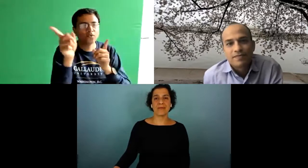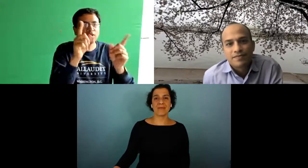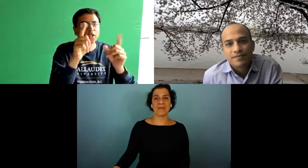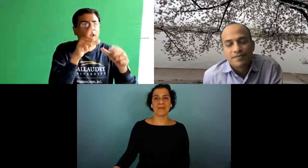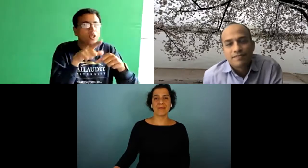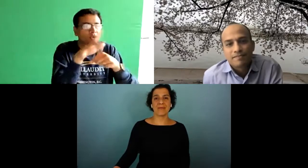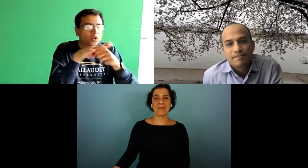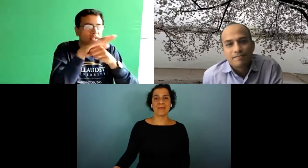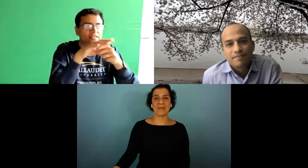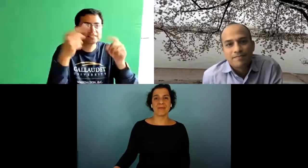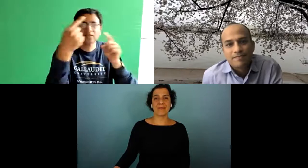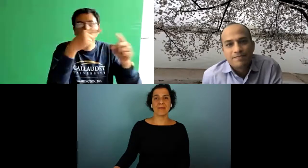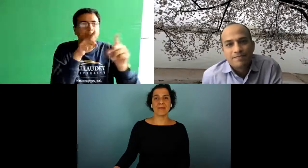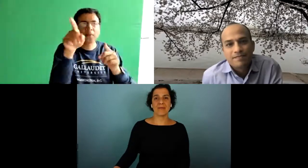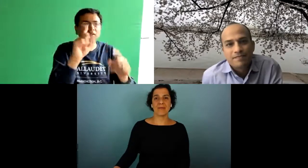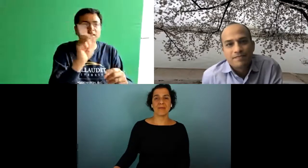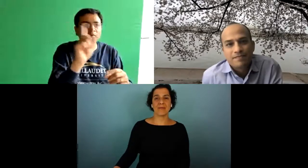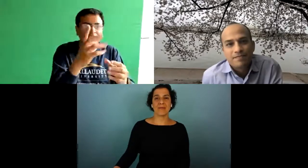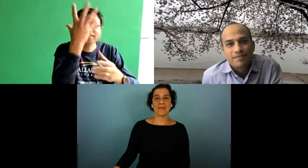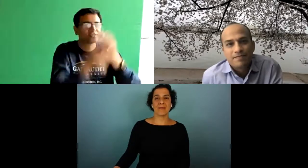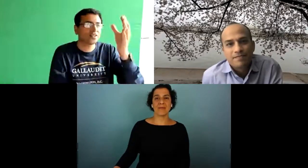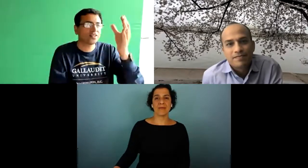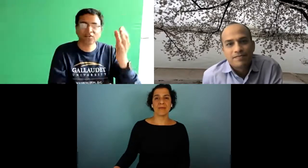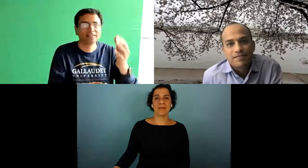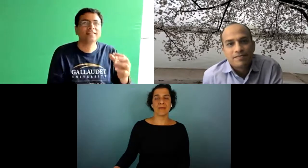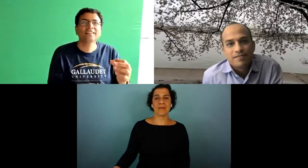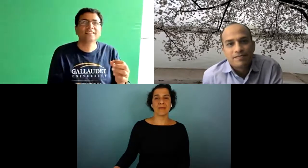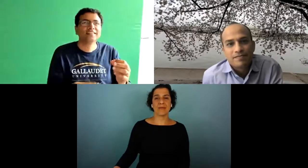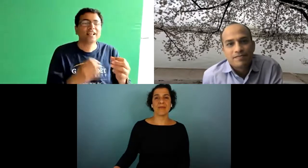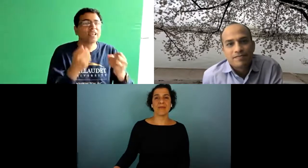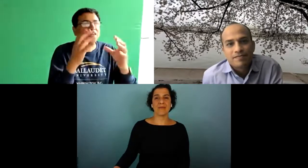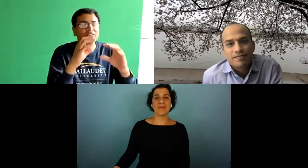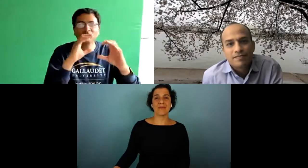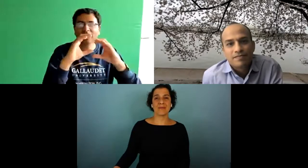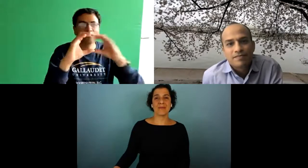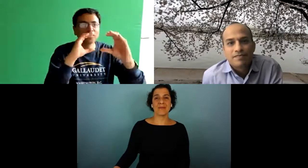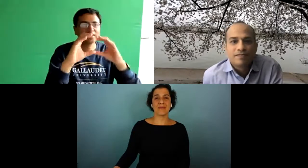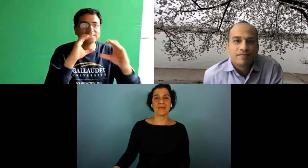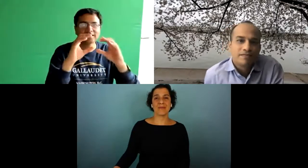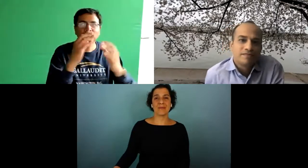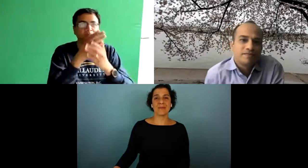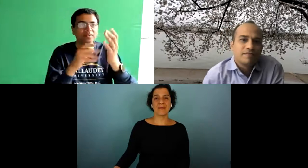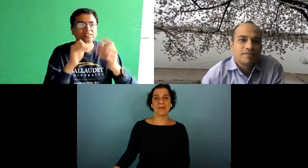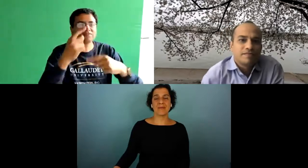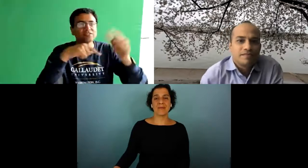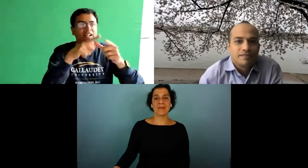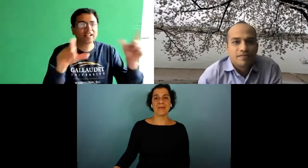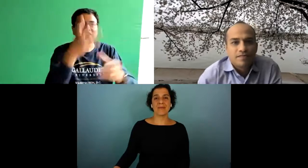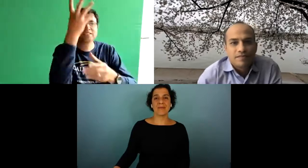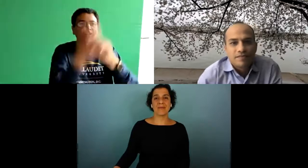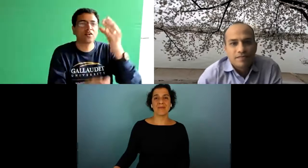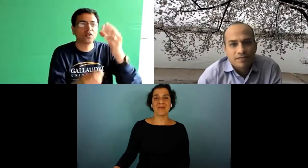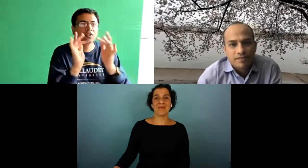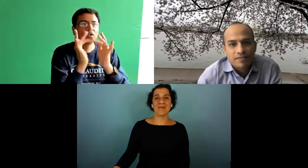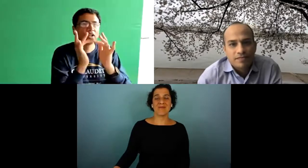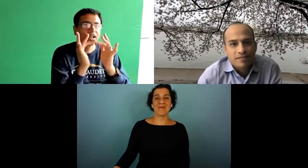the different look one other thing about video communication is that the cameras are really poor